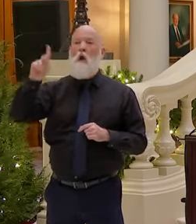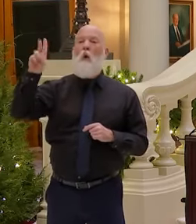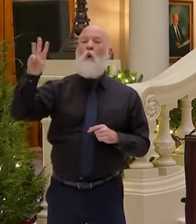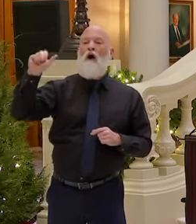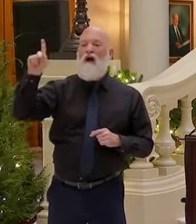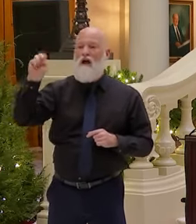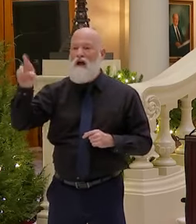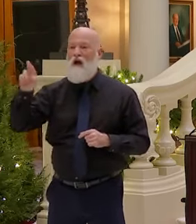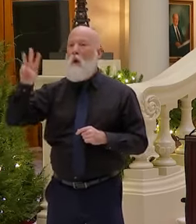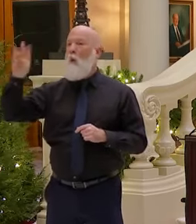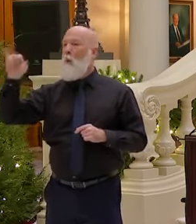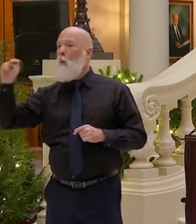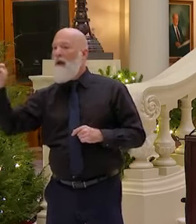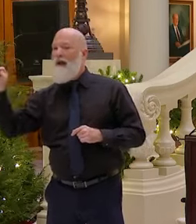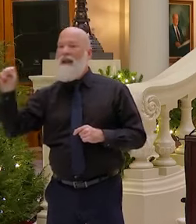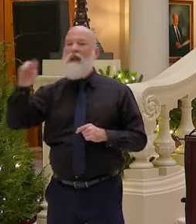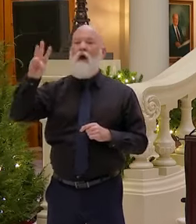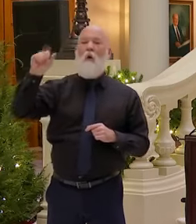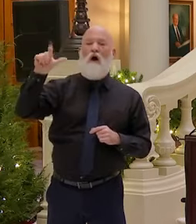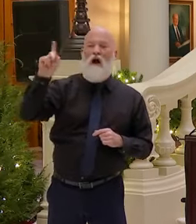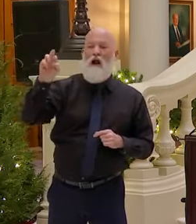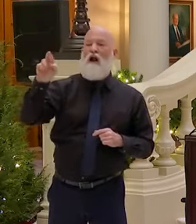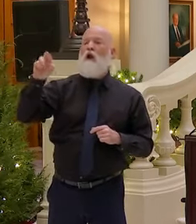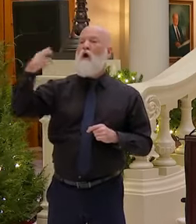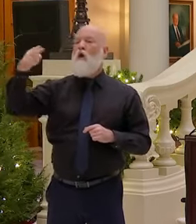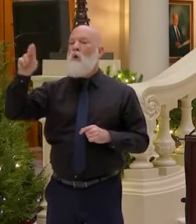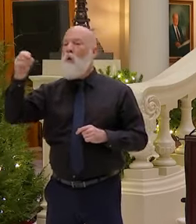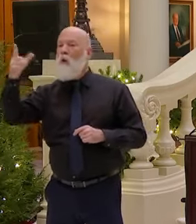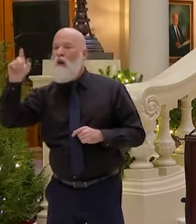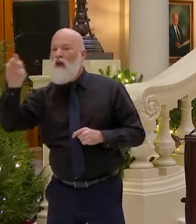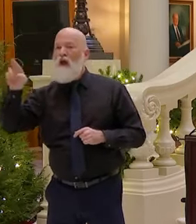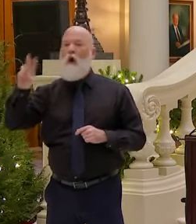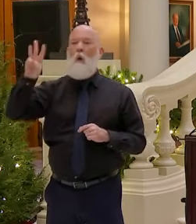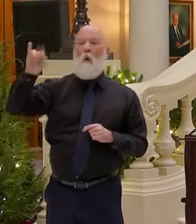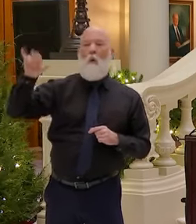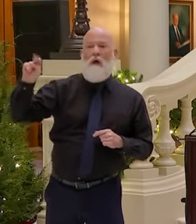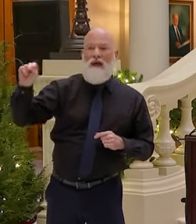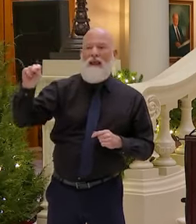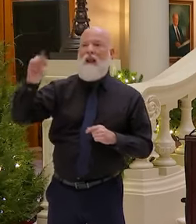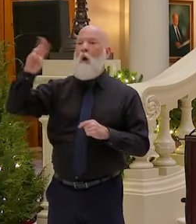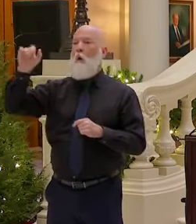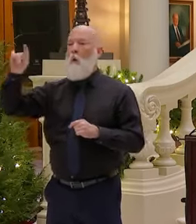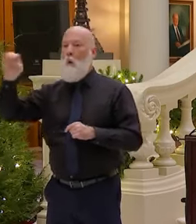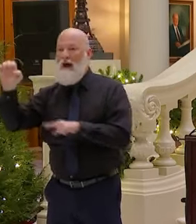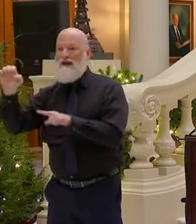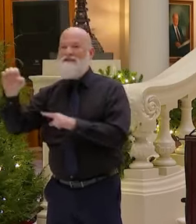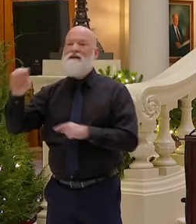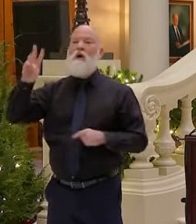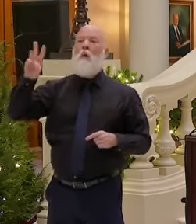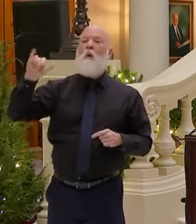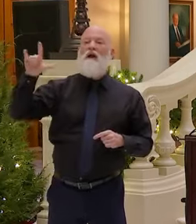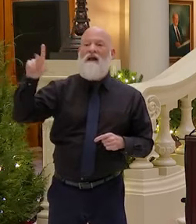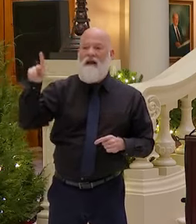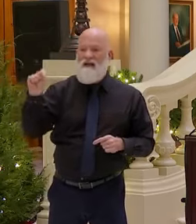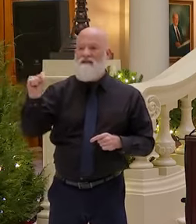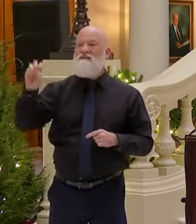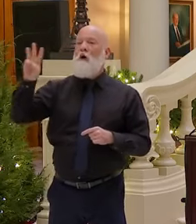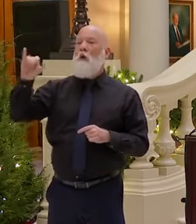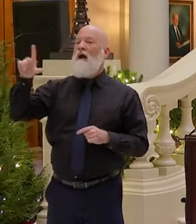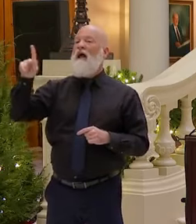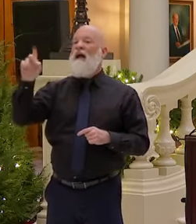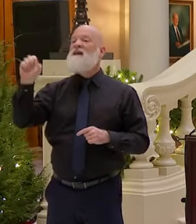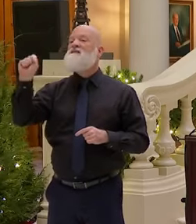Wayne, Wheeler, White, Wilkes, Wilkinson, and Worth.